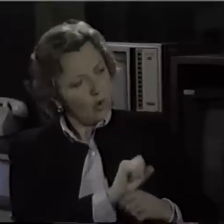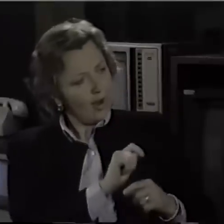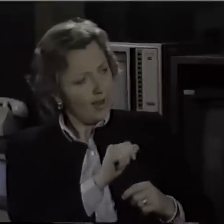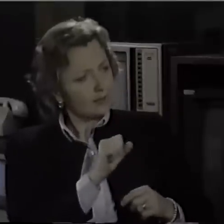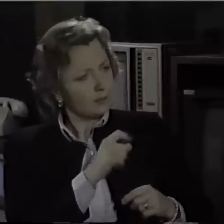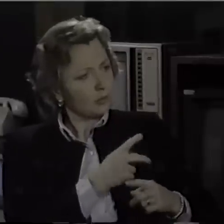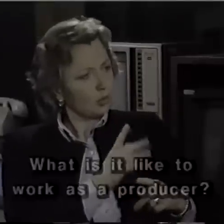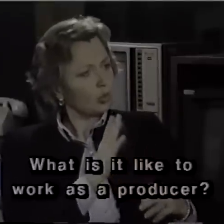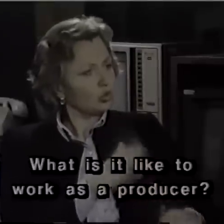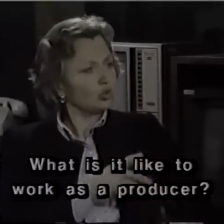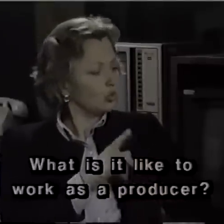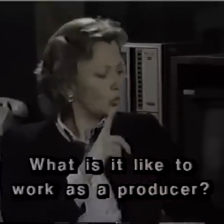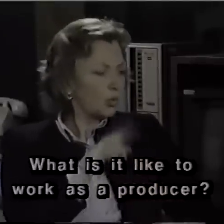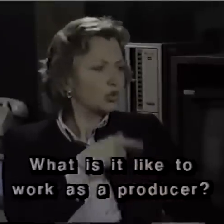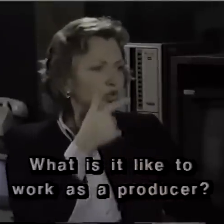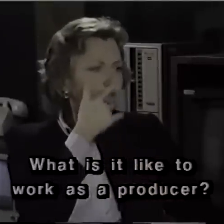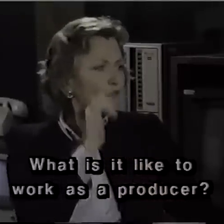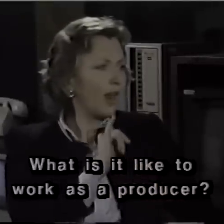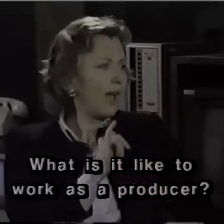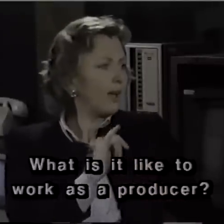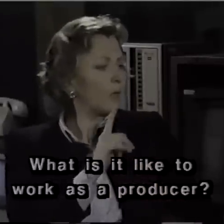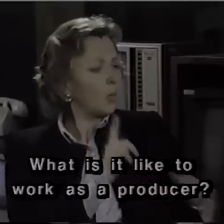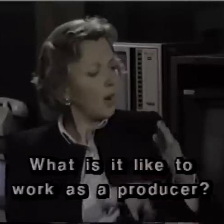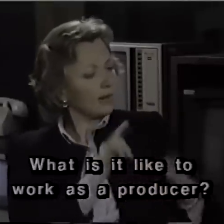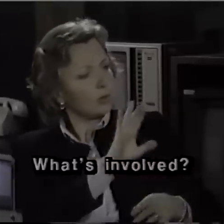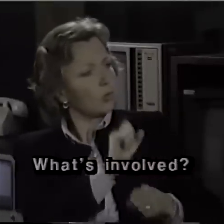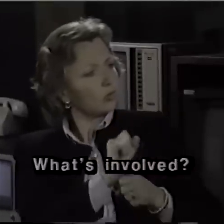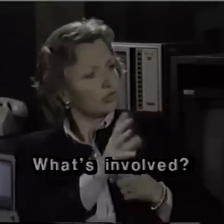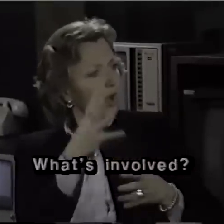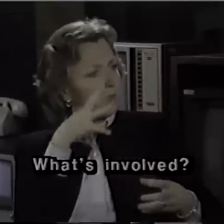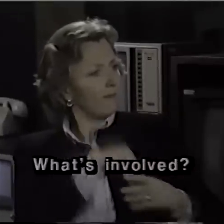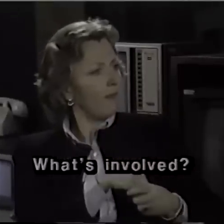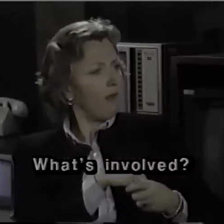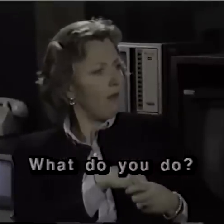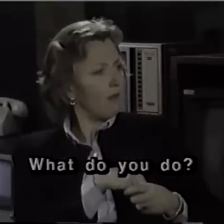What is it like to work as a producer? What's involved? What do you do?